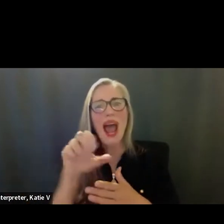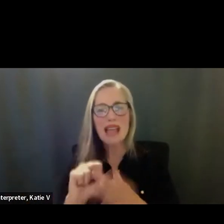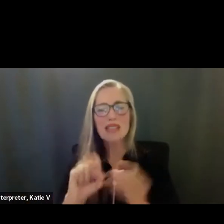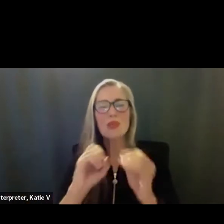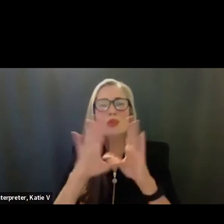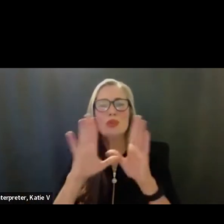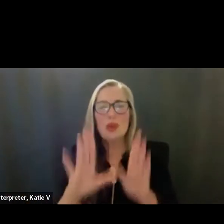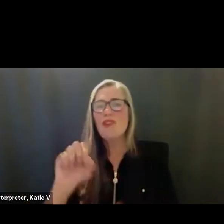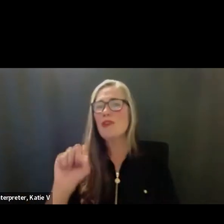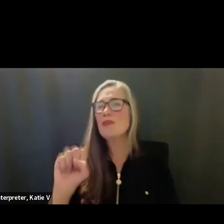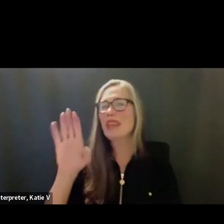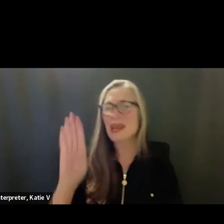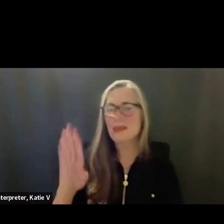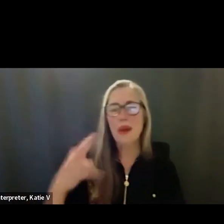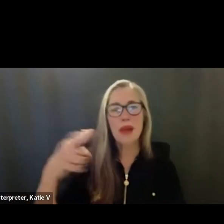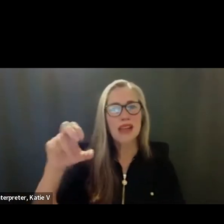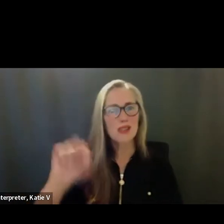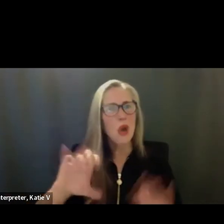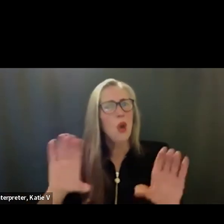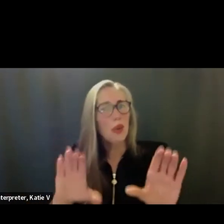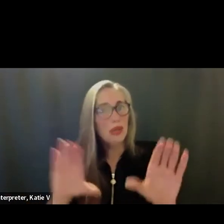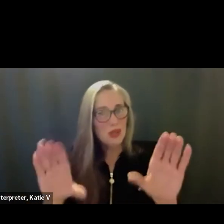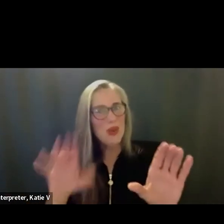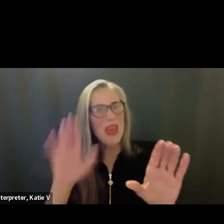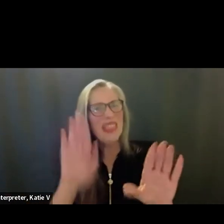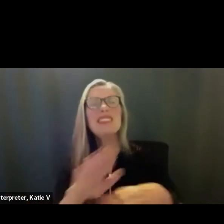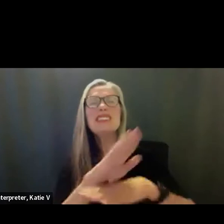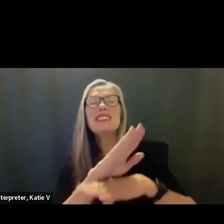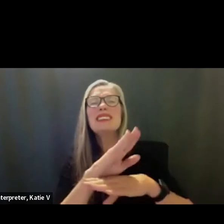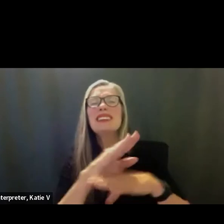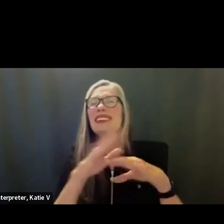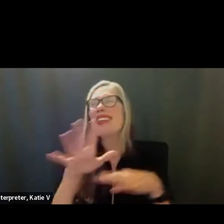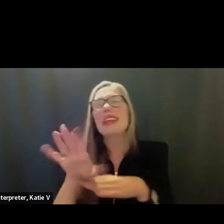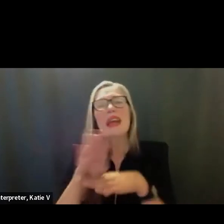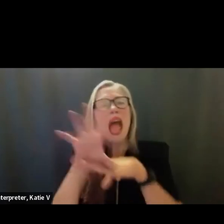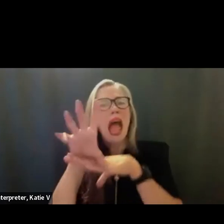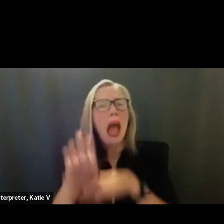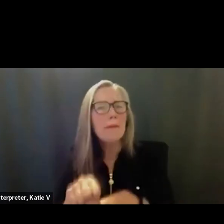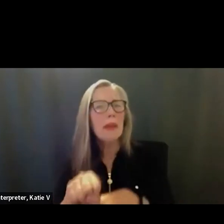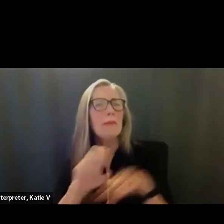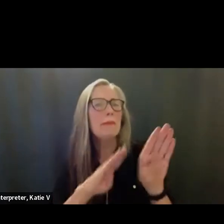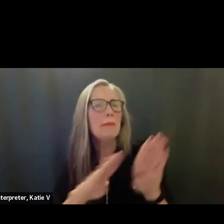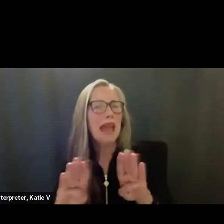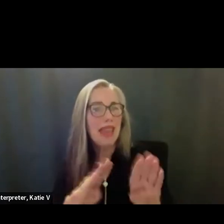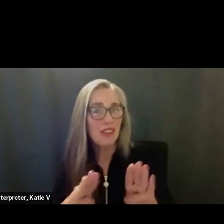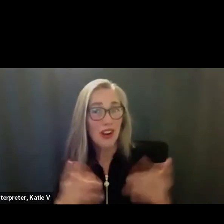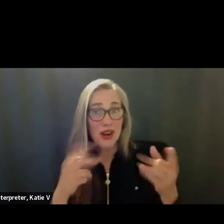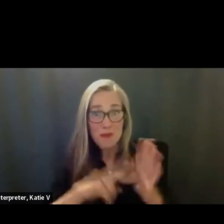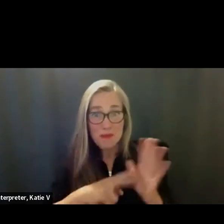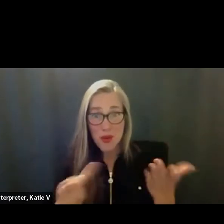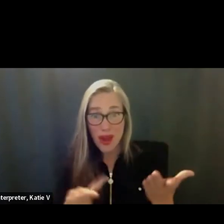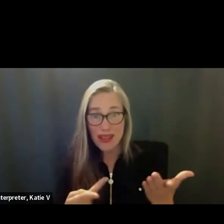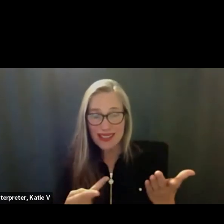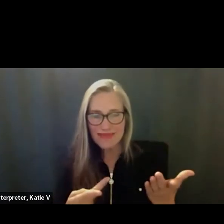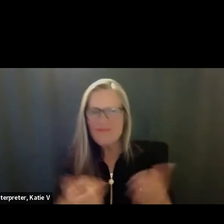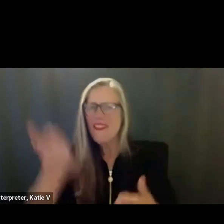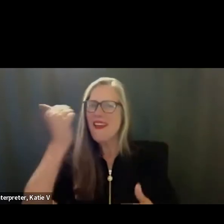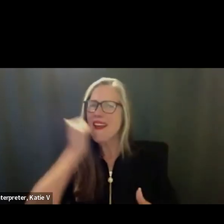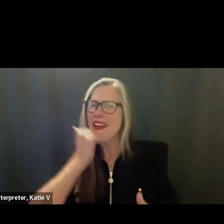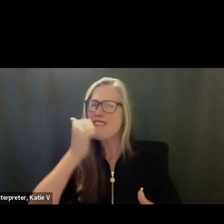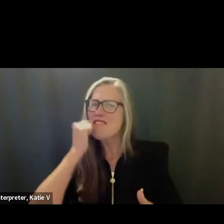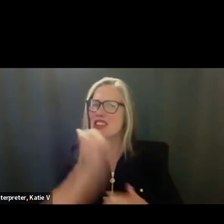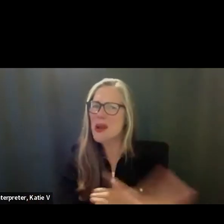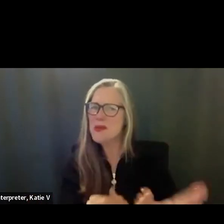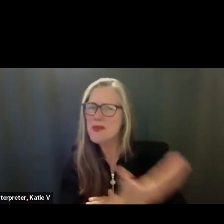beginnings, we're going to begin each day and each class this way. Where staff is at the door greeting our students to help build